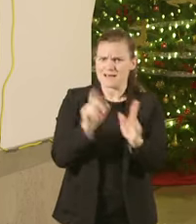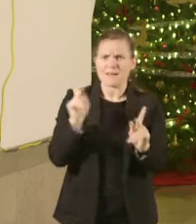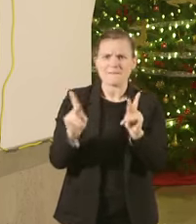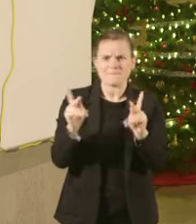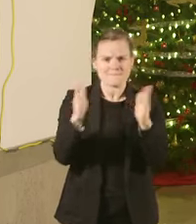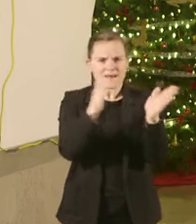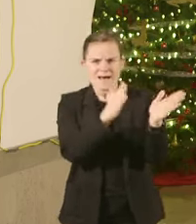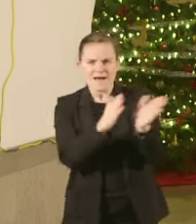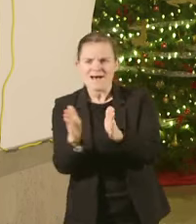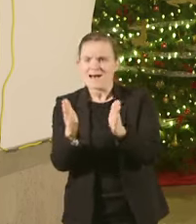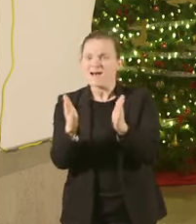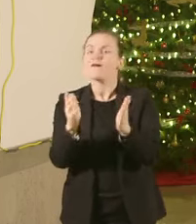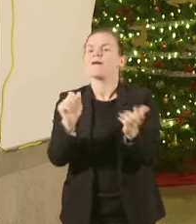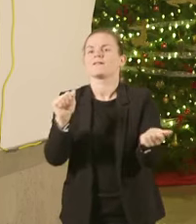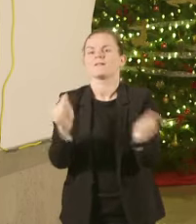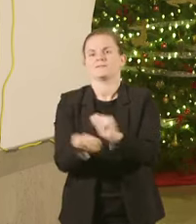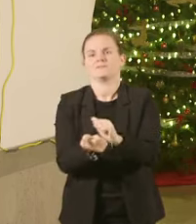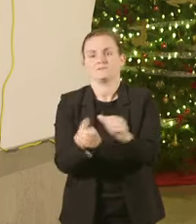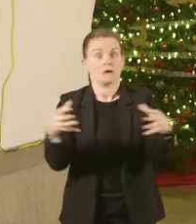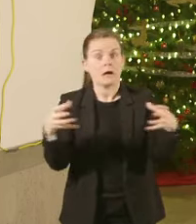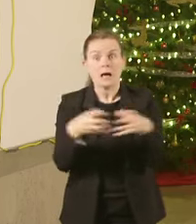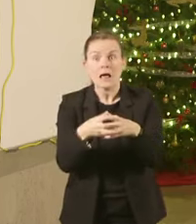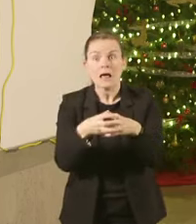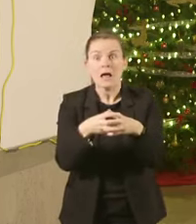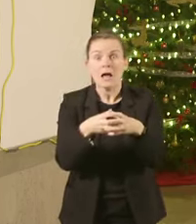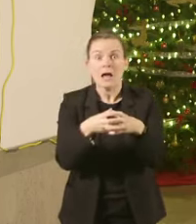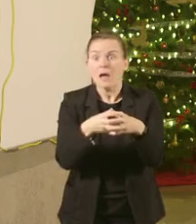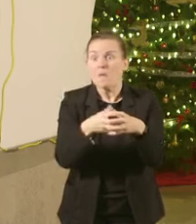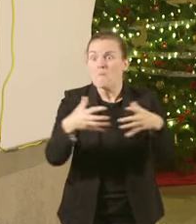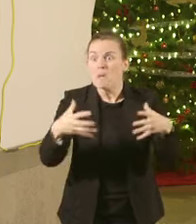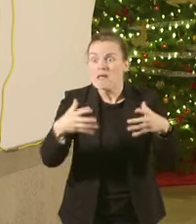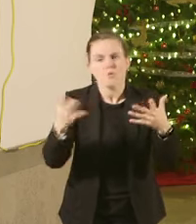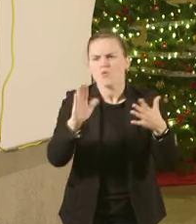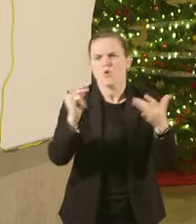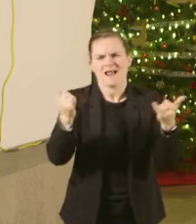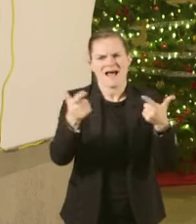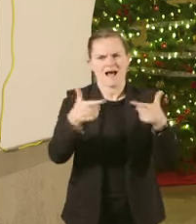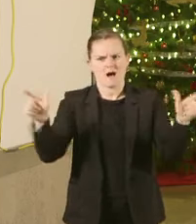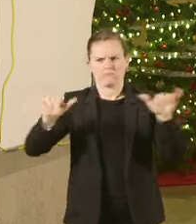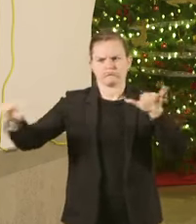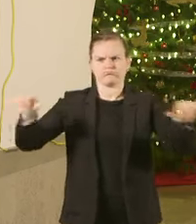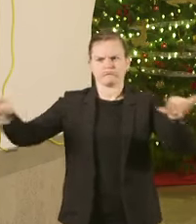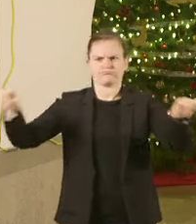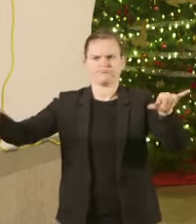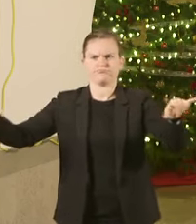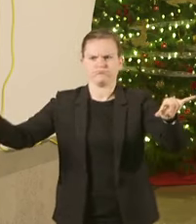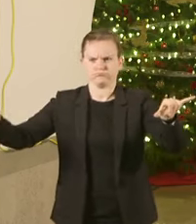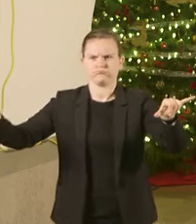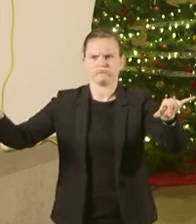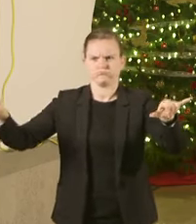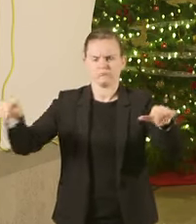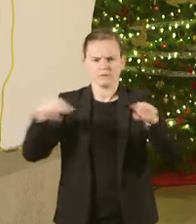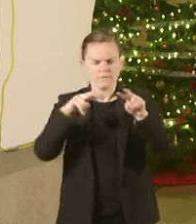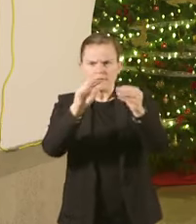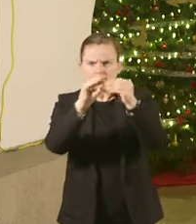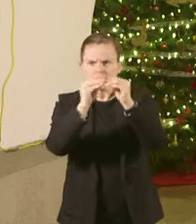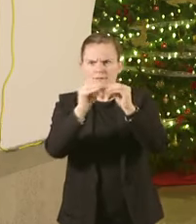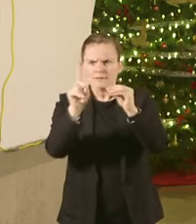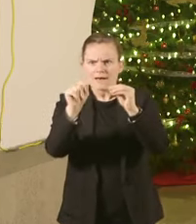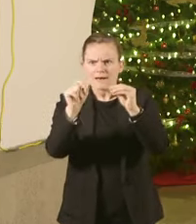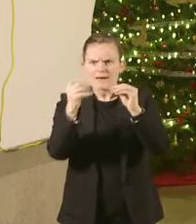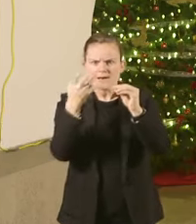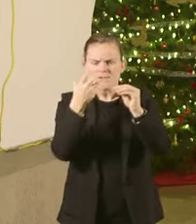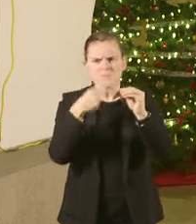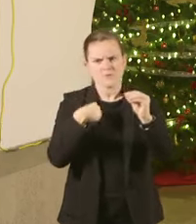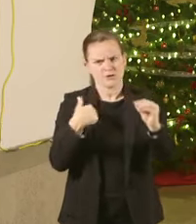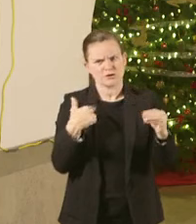opportunities where we could pass infections but when you look at some of the data it is a bit of concern that we have to keep an eye on